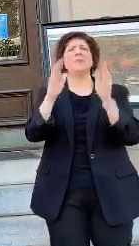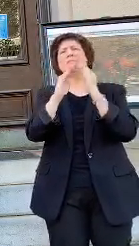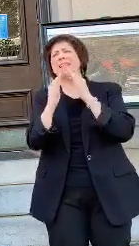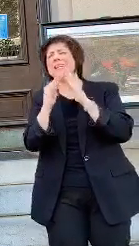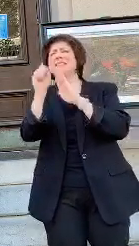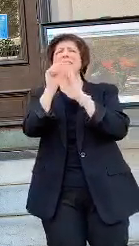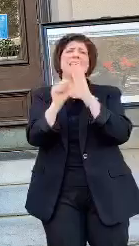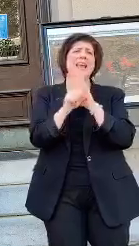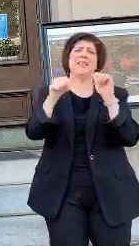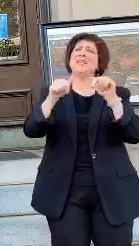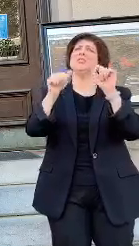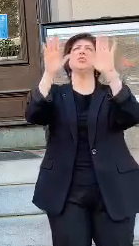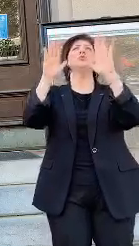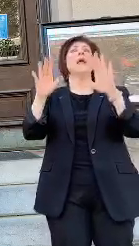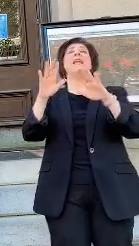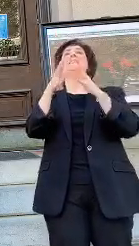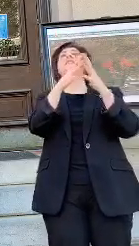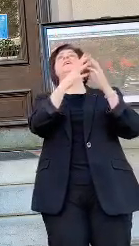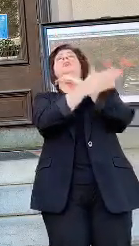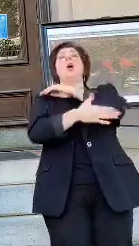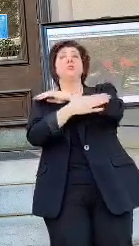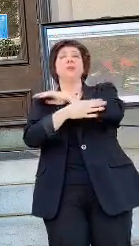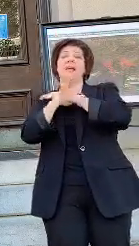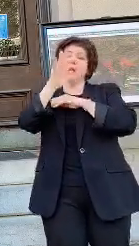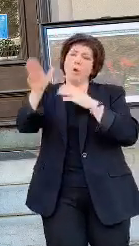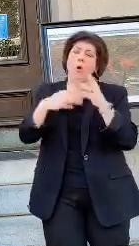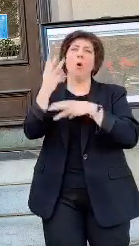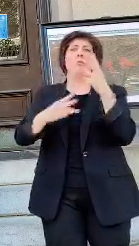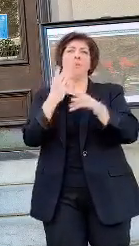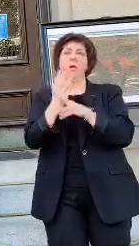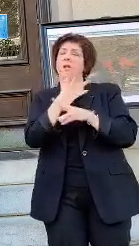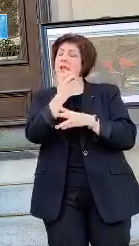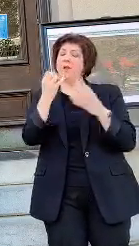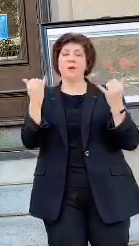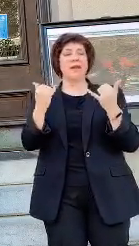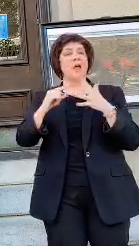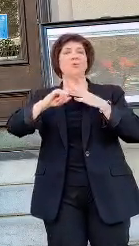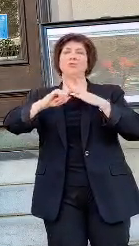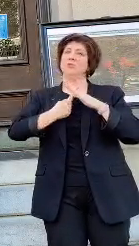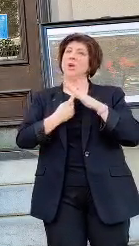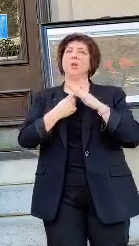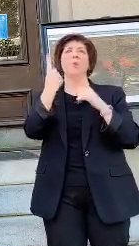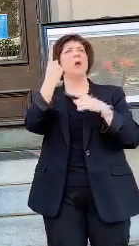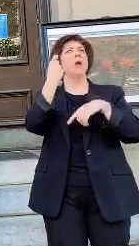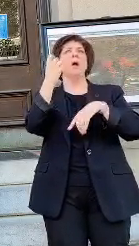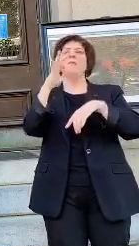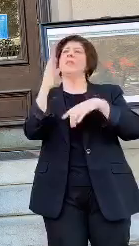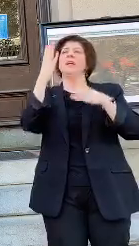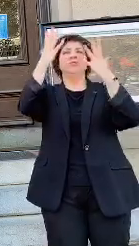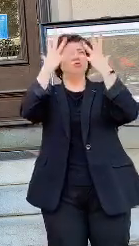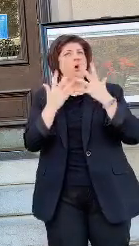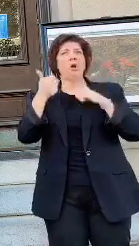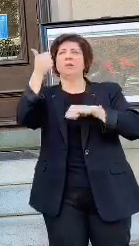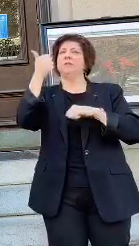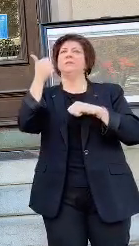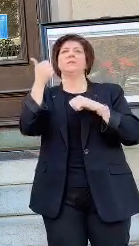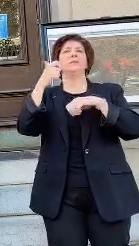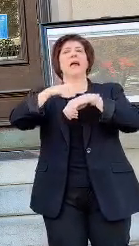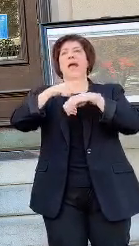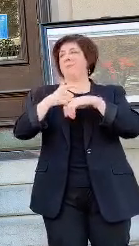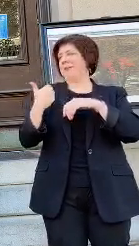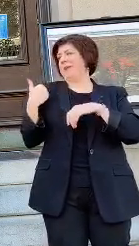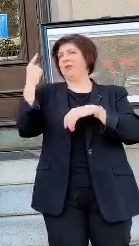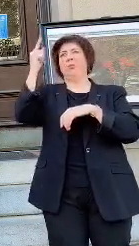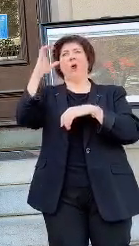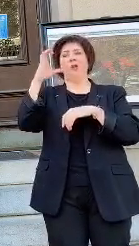I still believe this is the greatest nation in the history of the world. We are about to go into one of our darkest periods in the last 100 plus years.